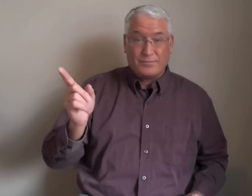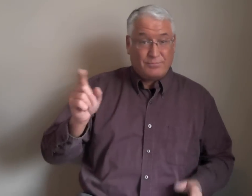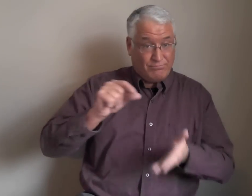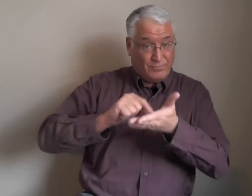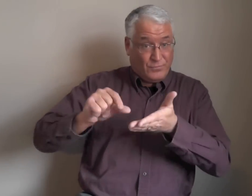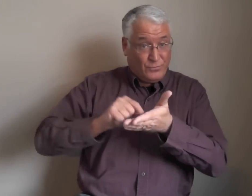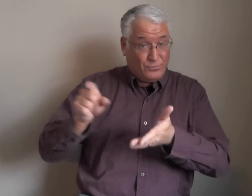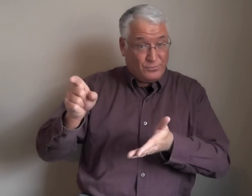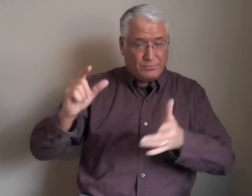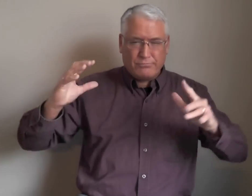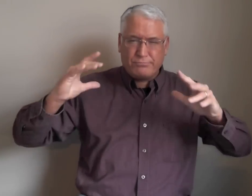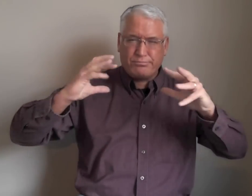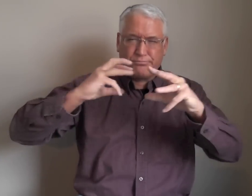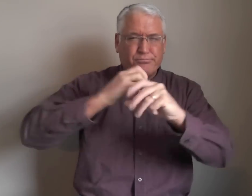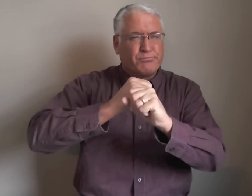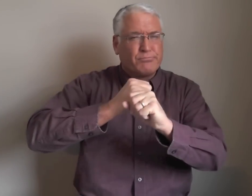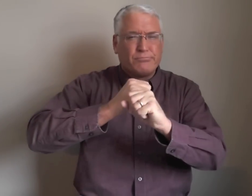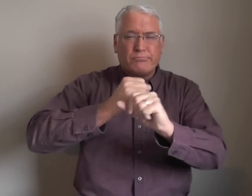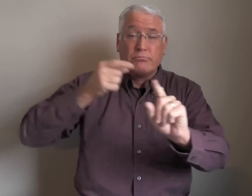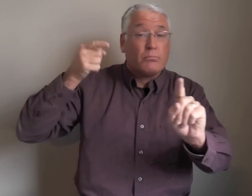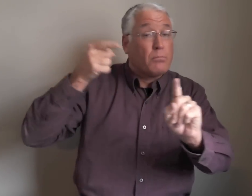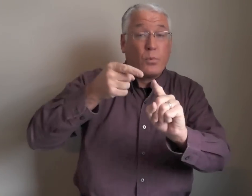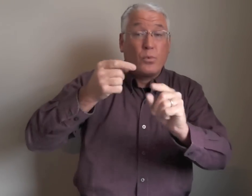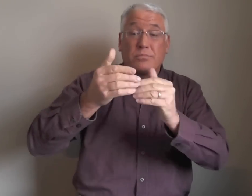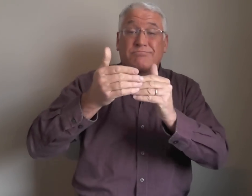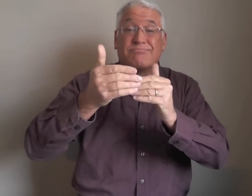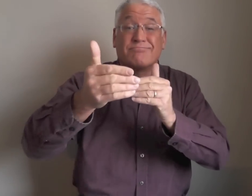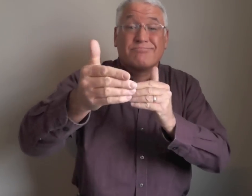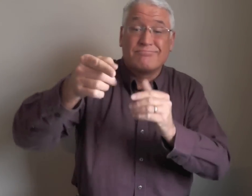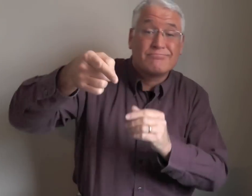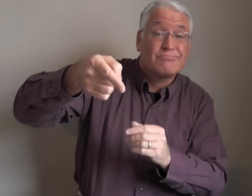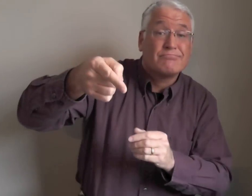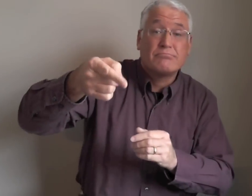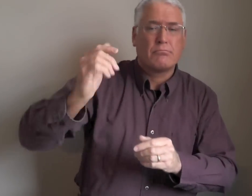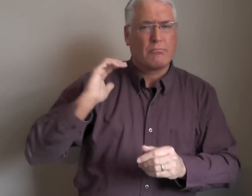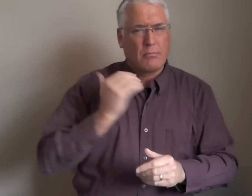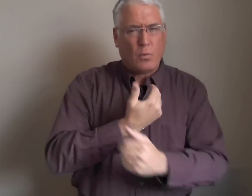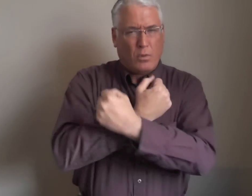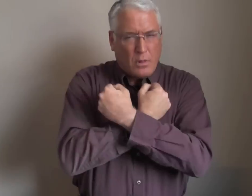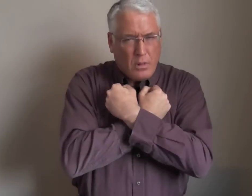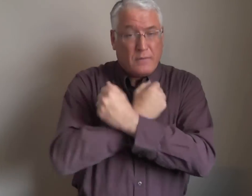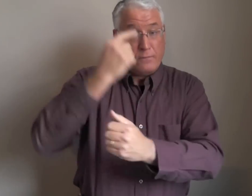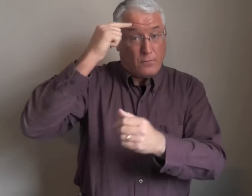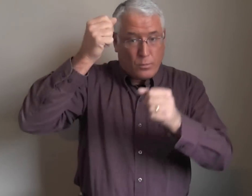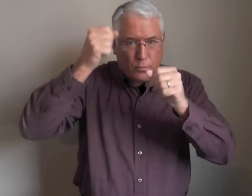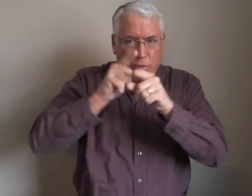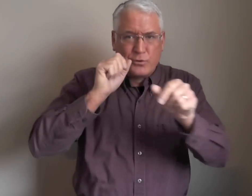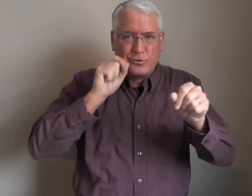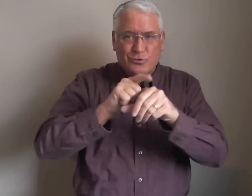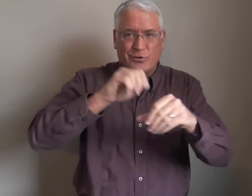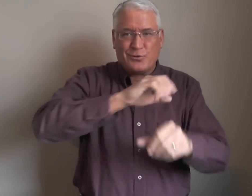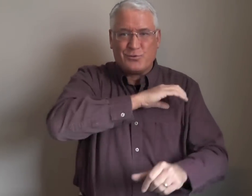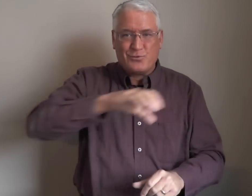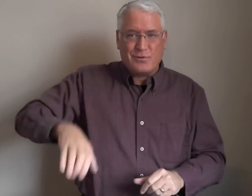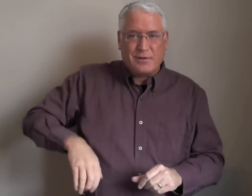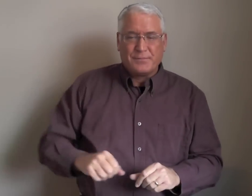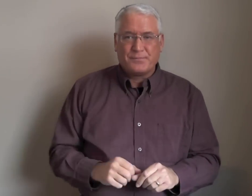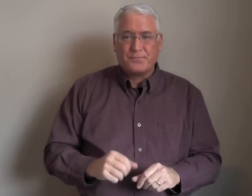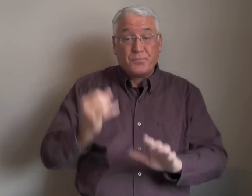That verse, it sums up the point. Our love for brothers and sisters